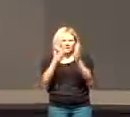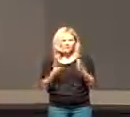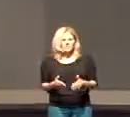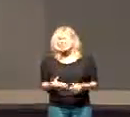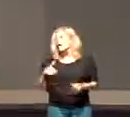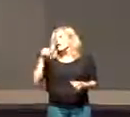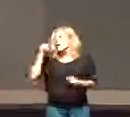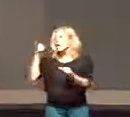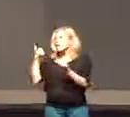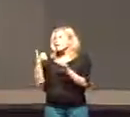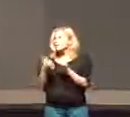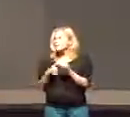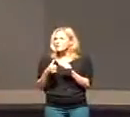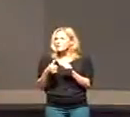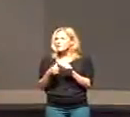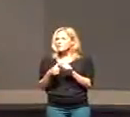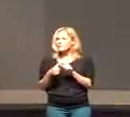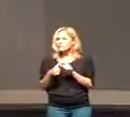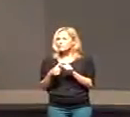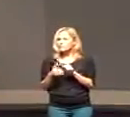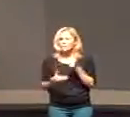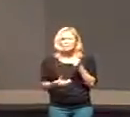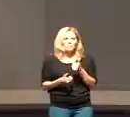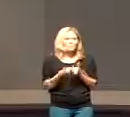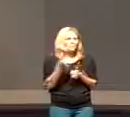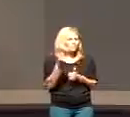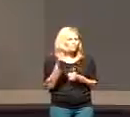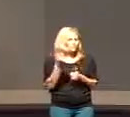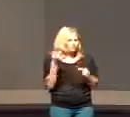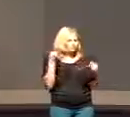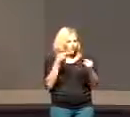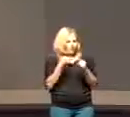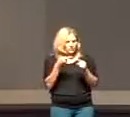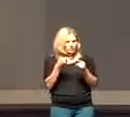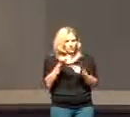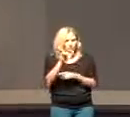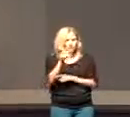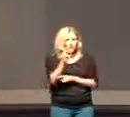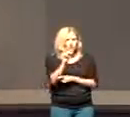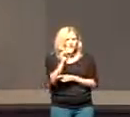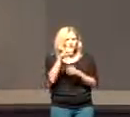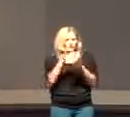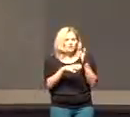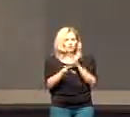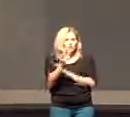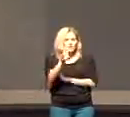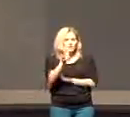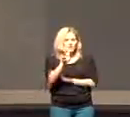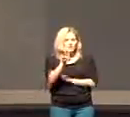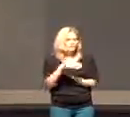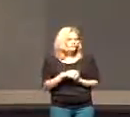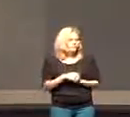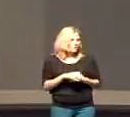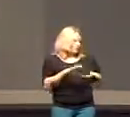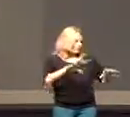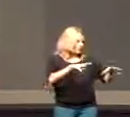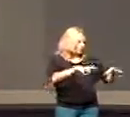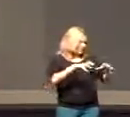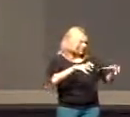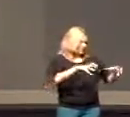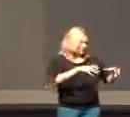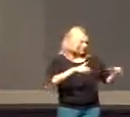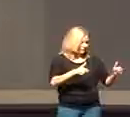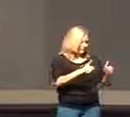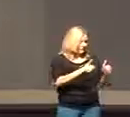I remember one of the most pointed places in the Bible is John chapter 6 where the crowds are following